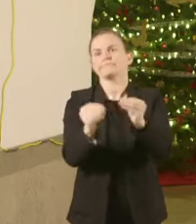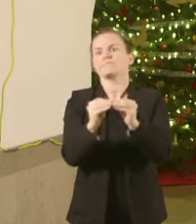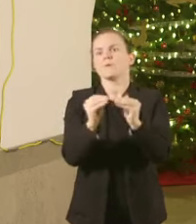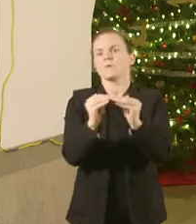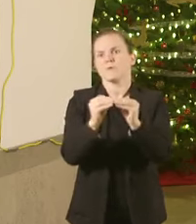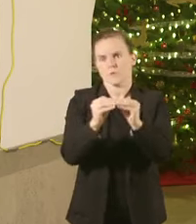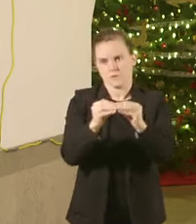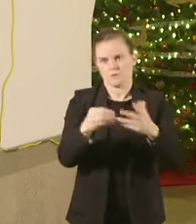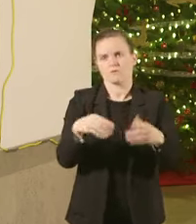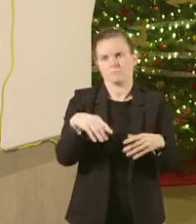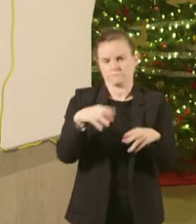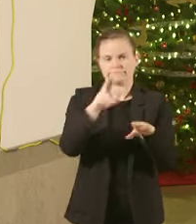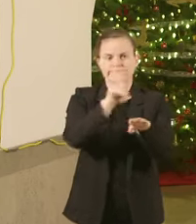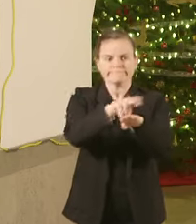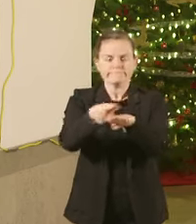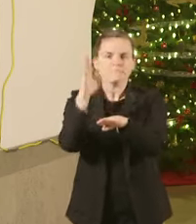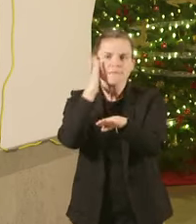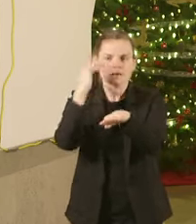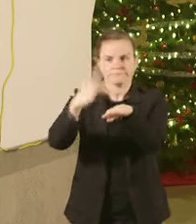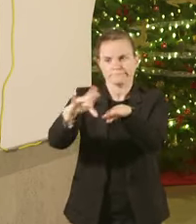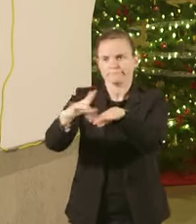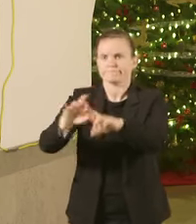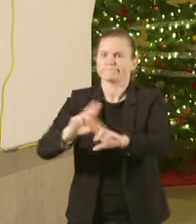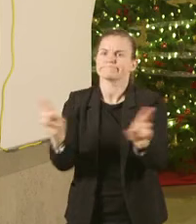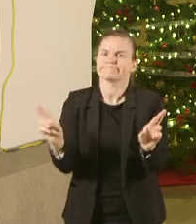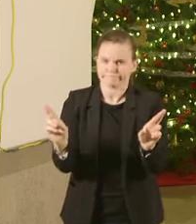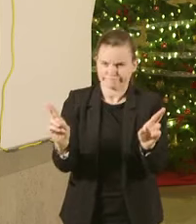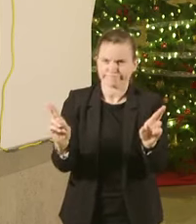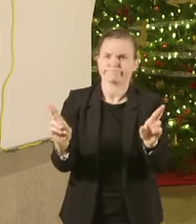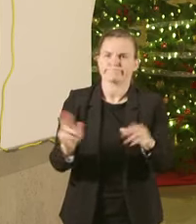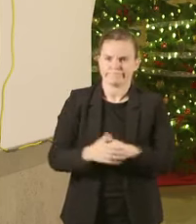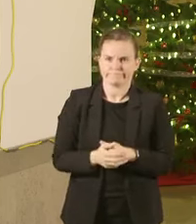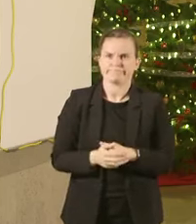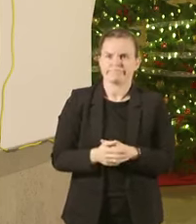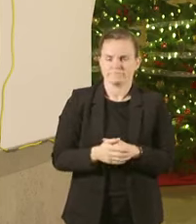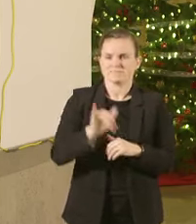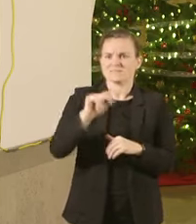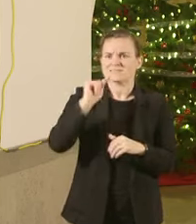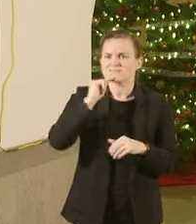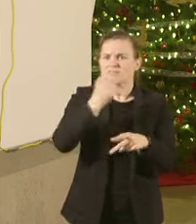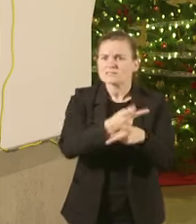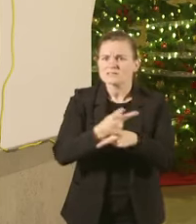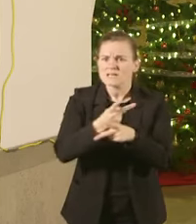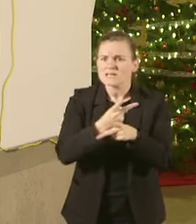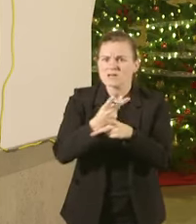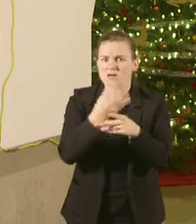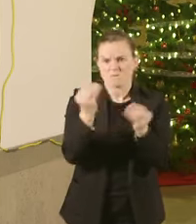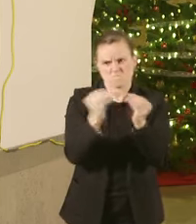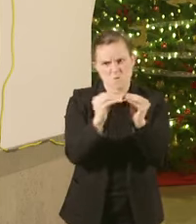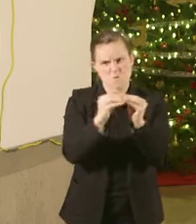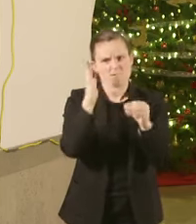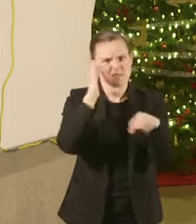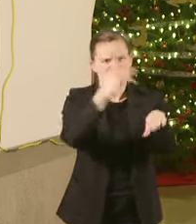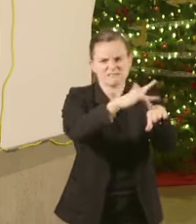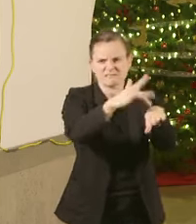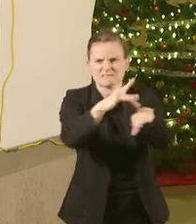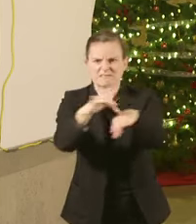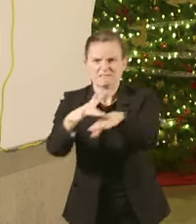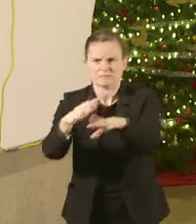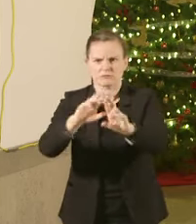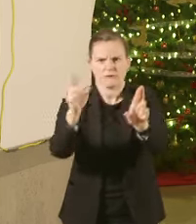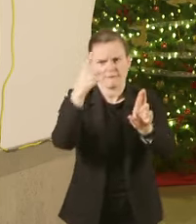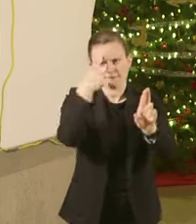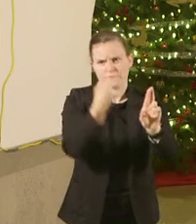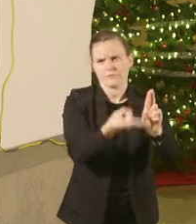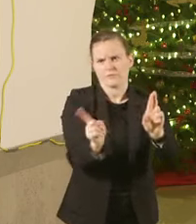capacity including some critical care beds this plan will last for 12 weeks